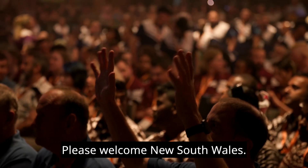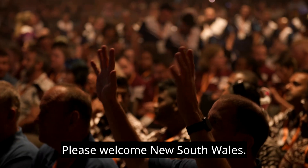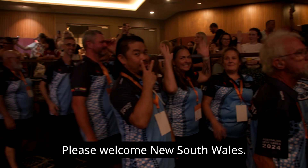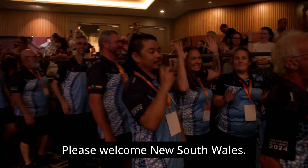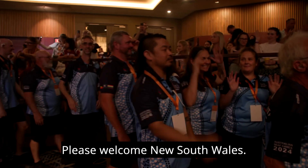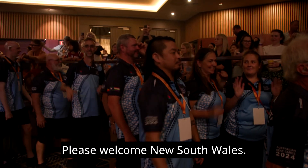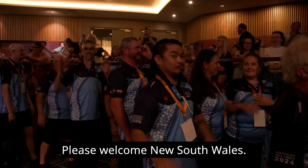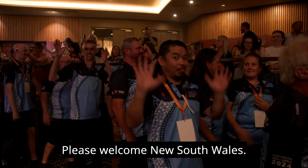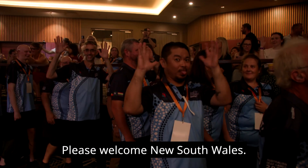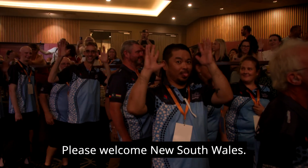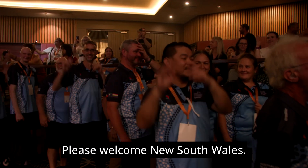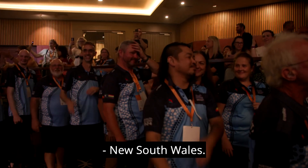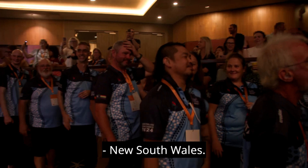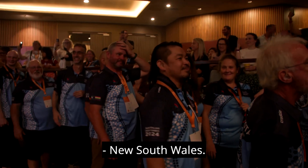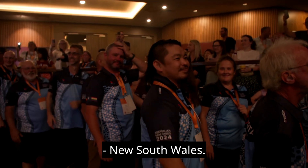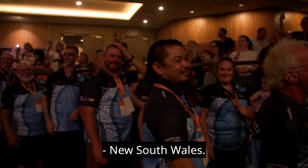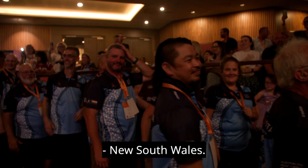welcome New South Wales. New South Wales.